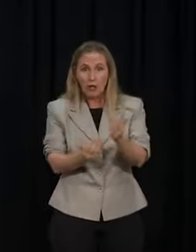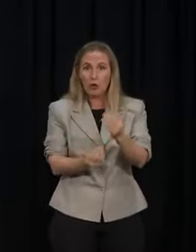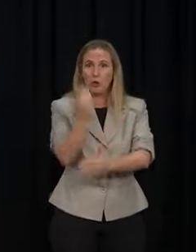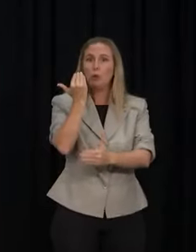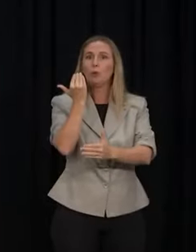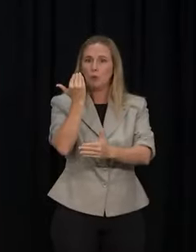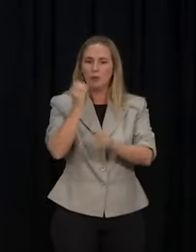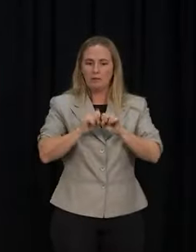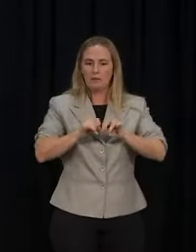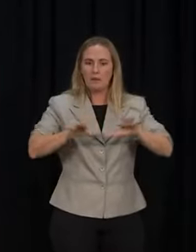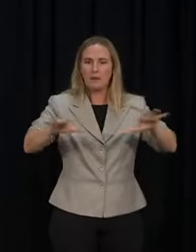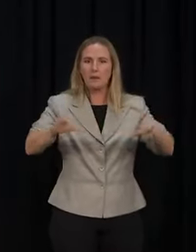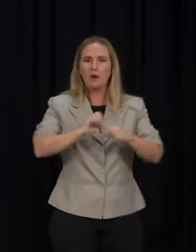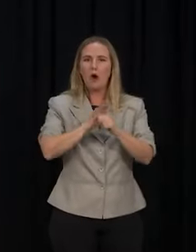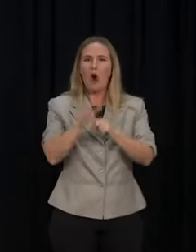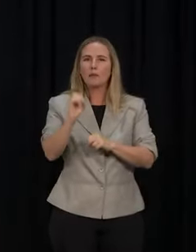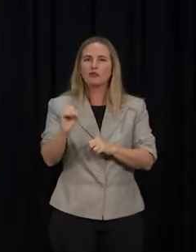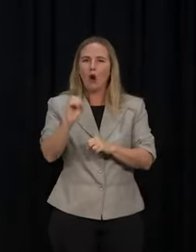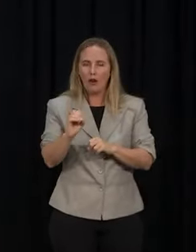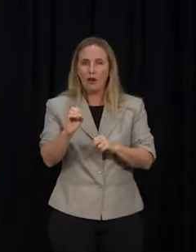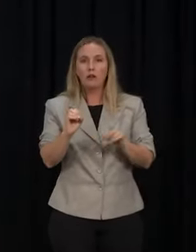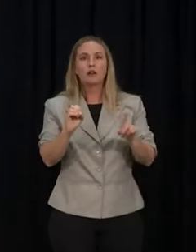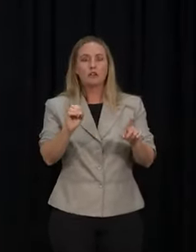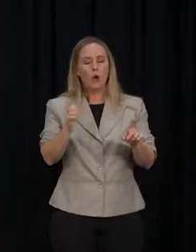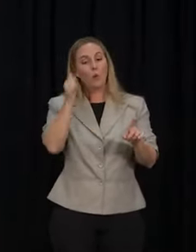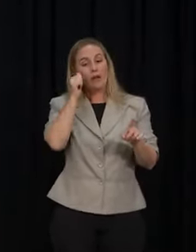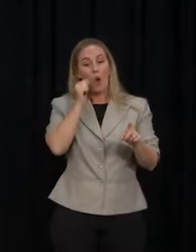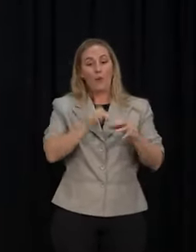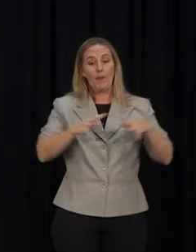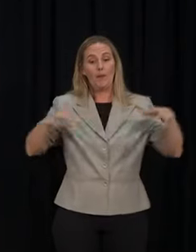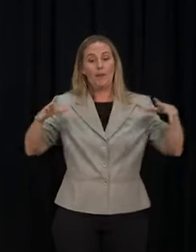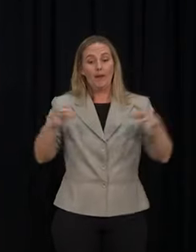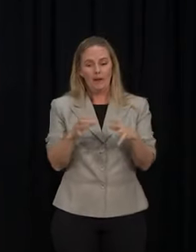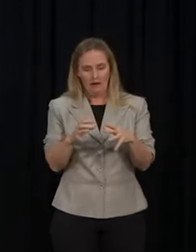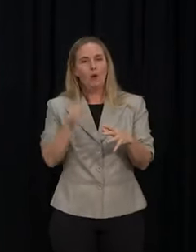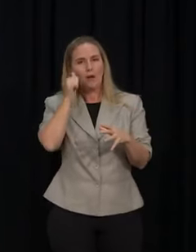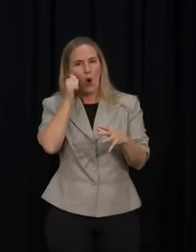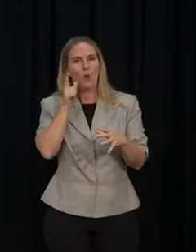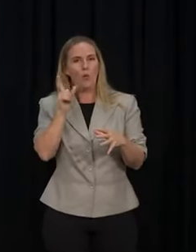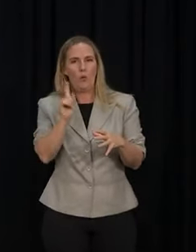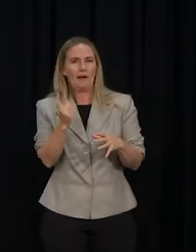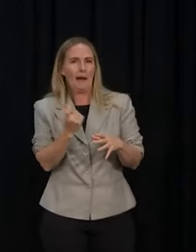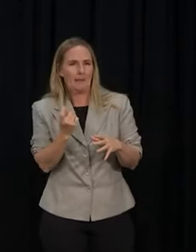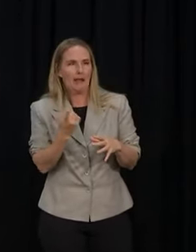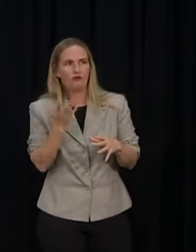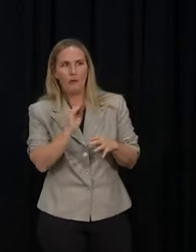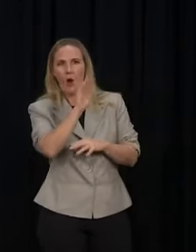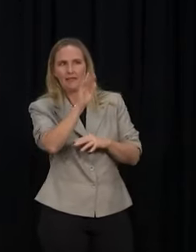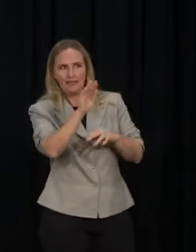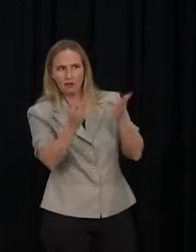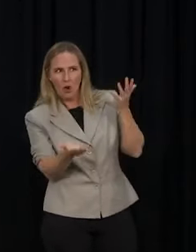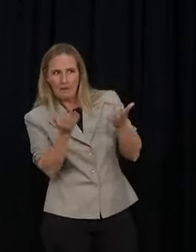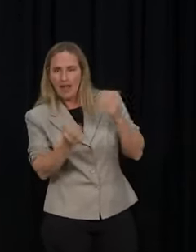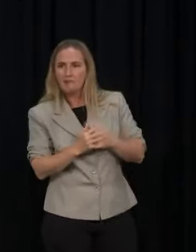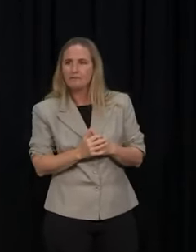when we come out the other side of the peak, this is what you can expect to see. Do you have anything else? Do you have any more detail when you're meeting with